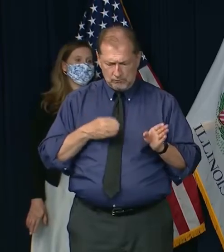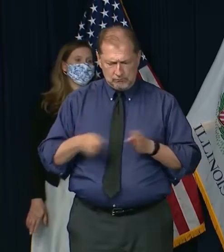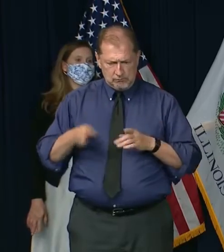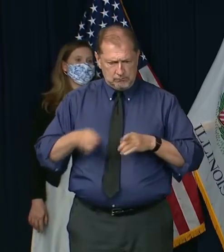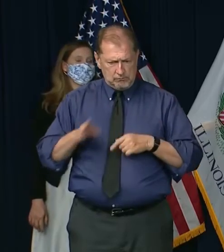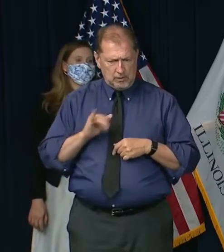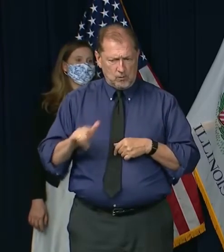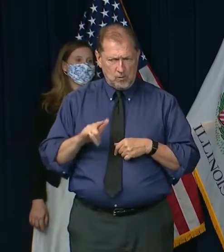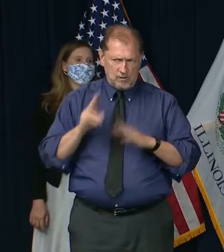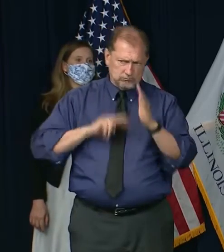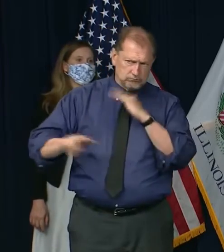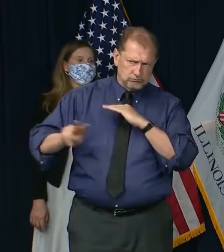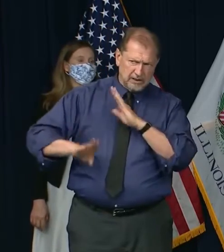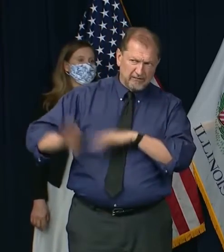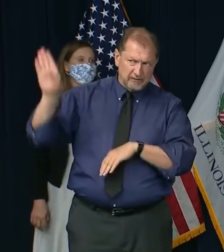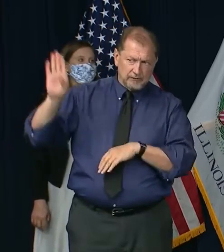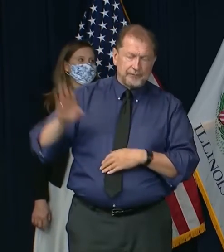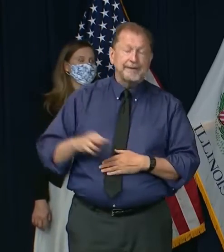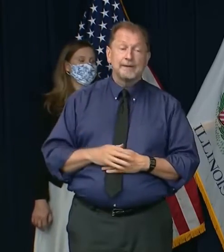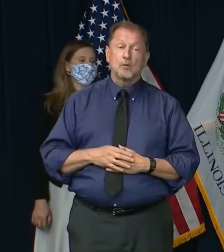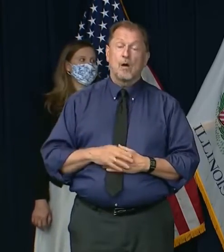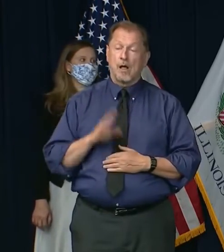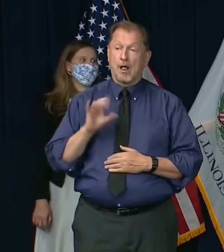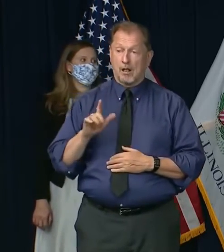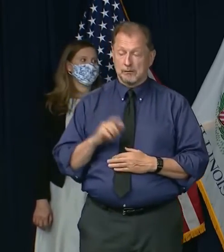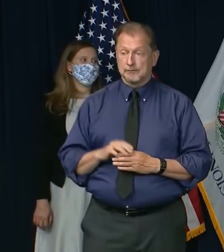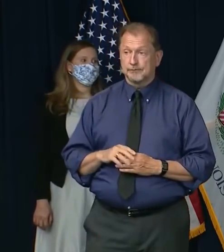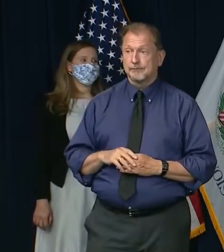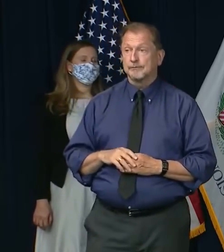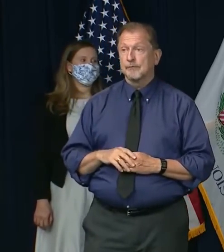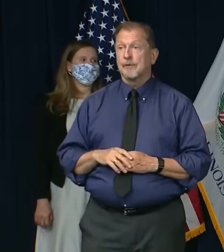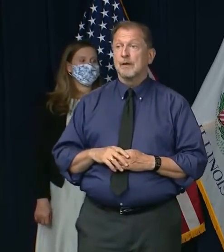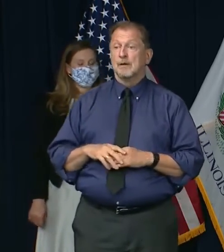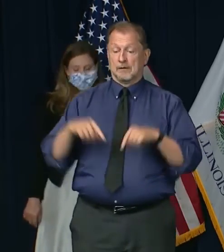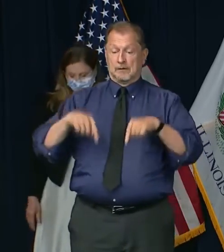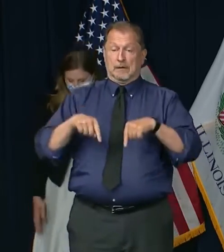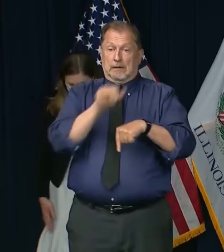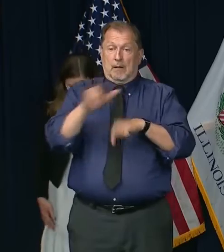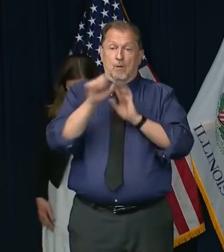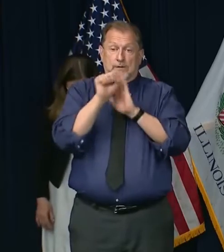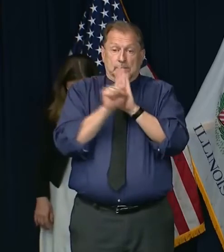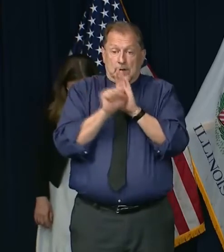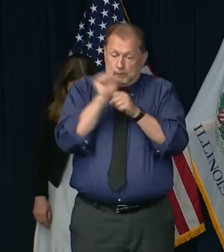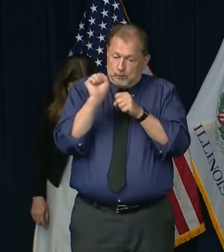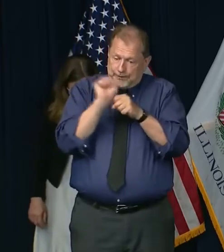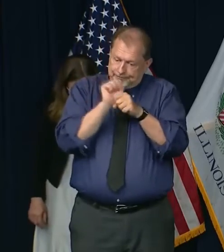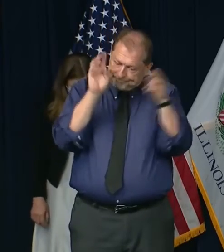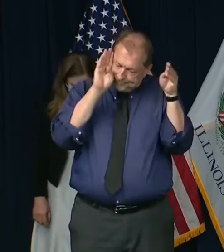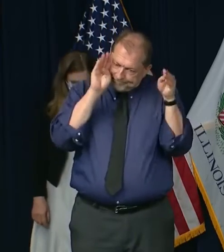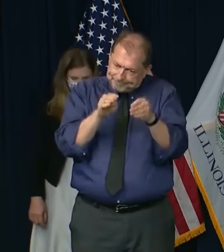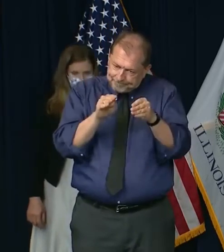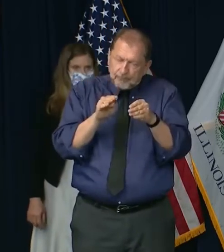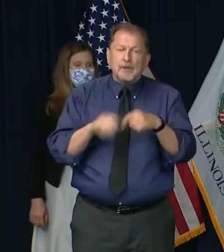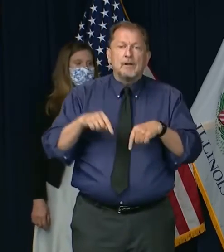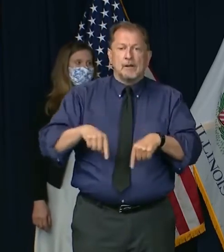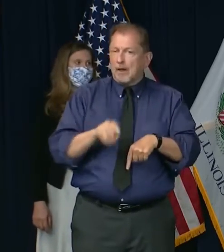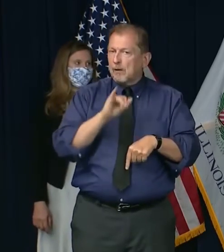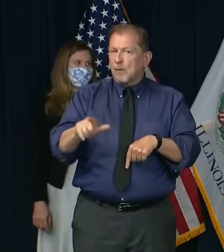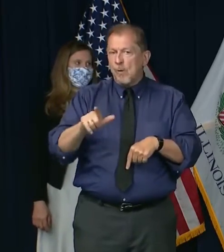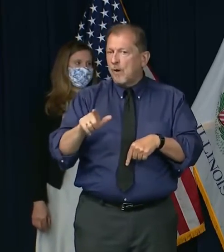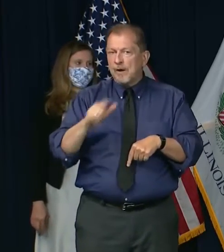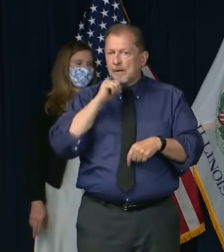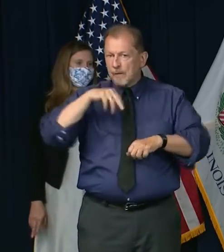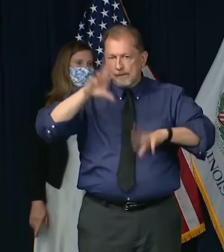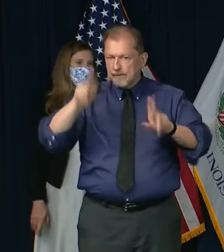report forecast? Yeah. Well, so what I can say is that we're working very hard to prepare for any